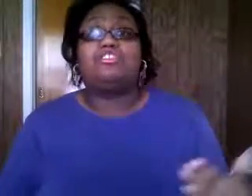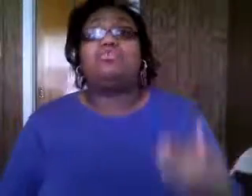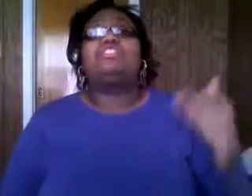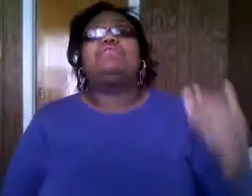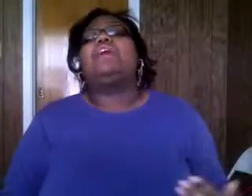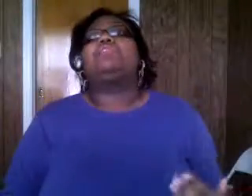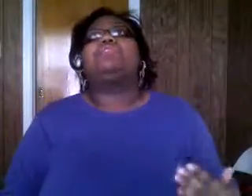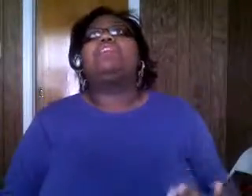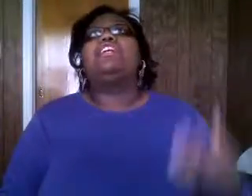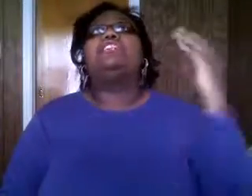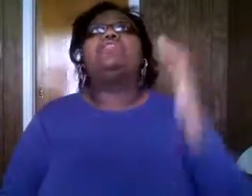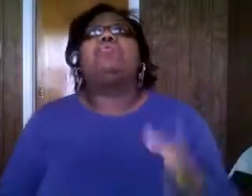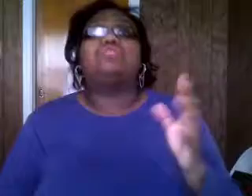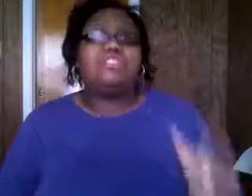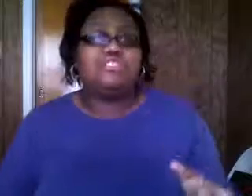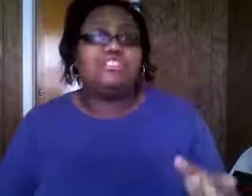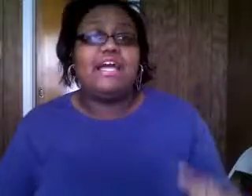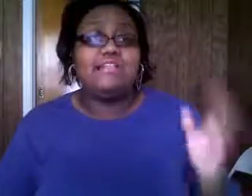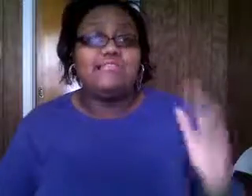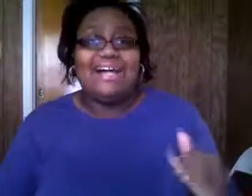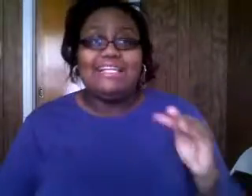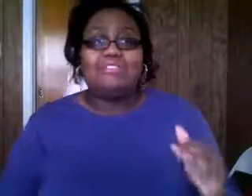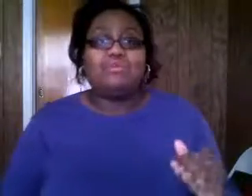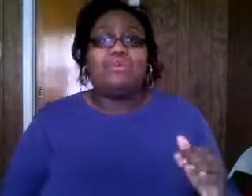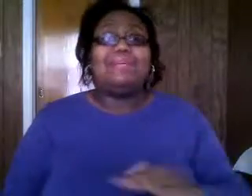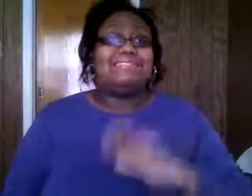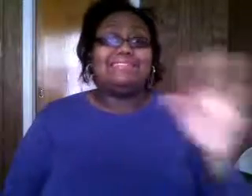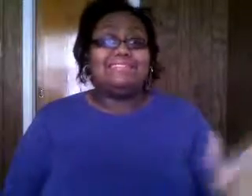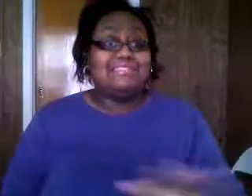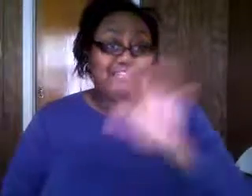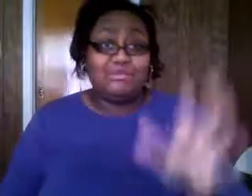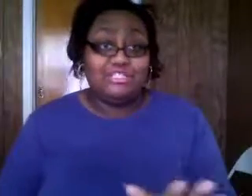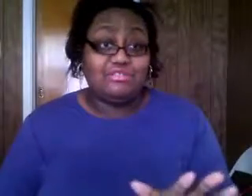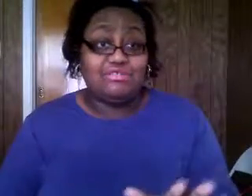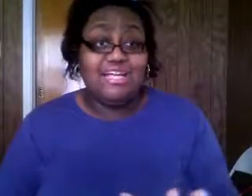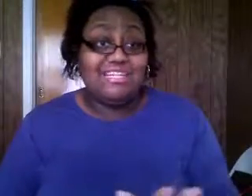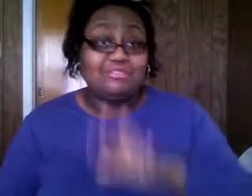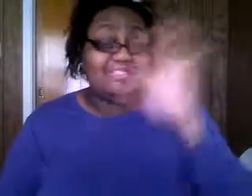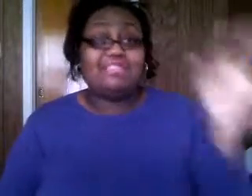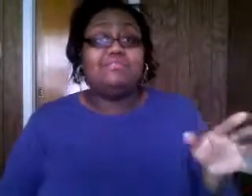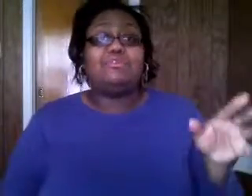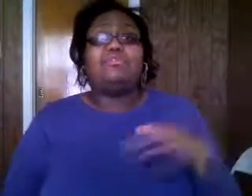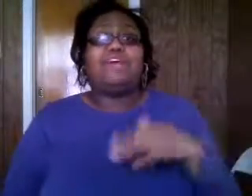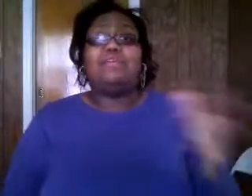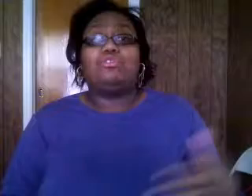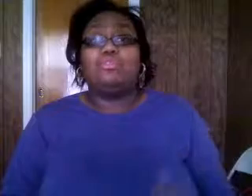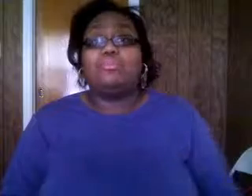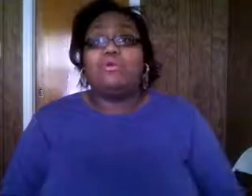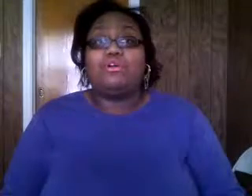church where did she find herself she found jesus she had to find him somewhere i'm not saying jesus is only in church no jesus is everywhere you can find him on a park